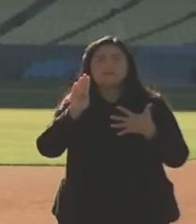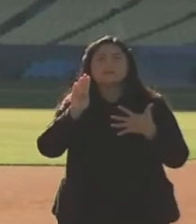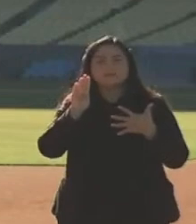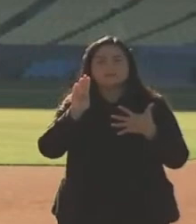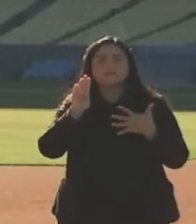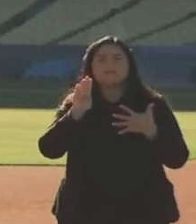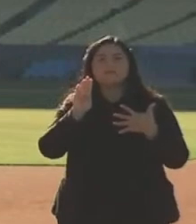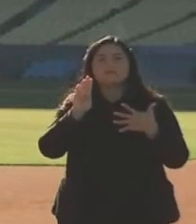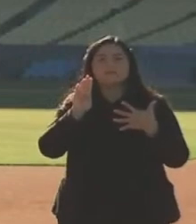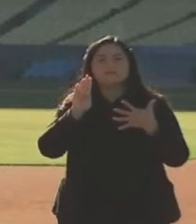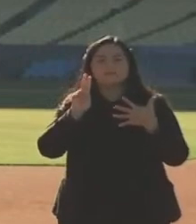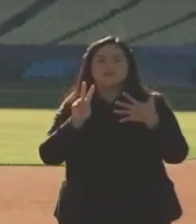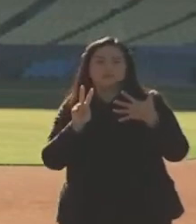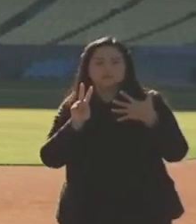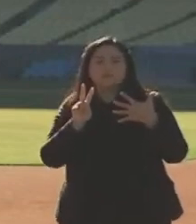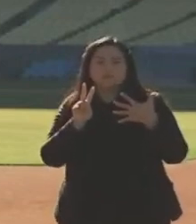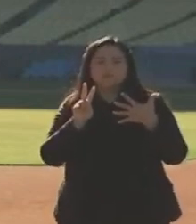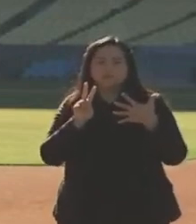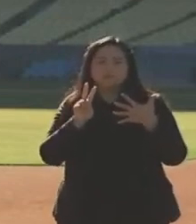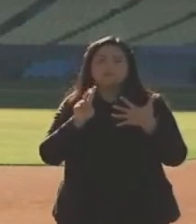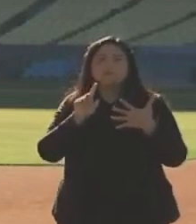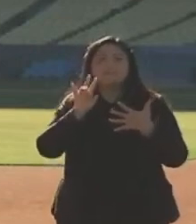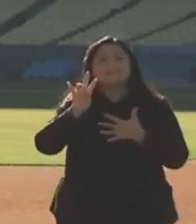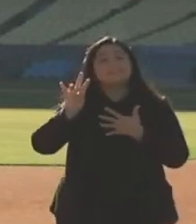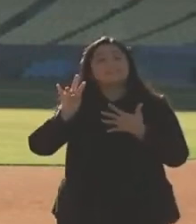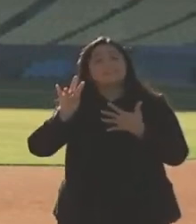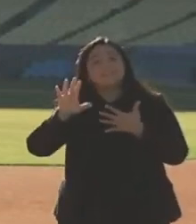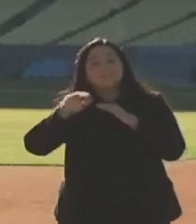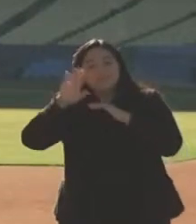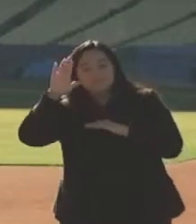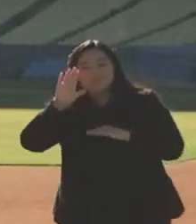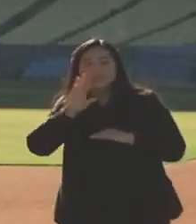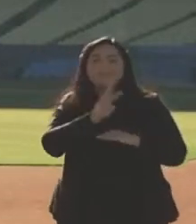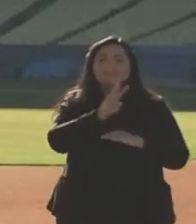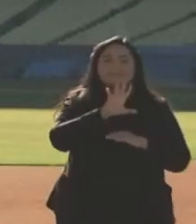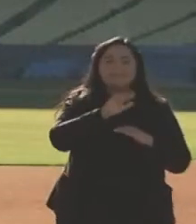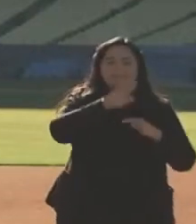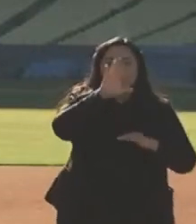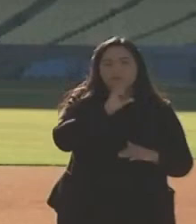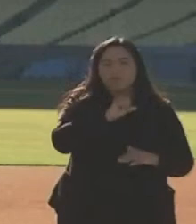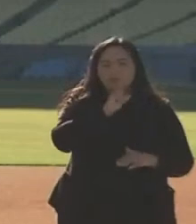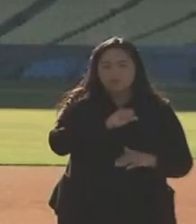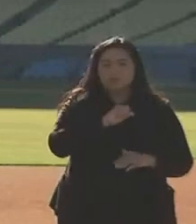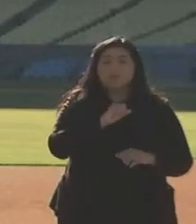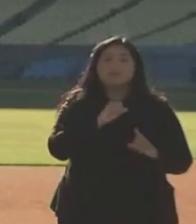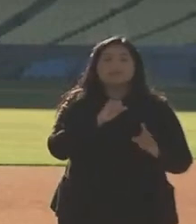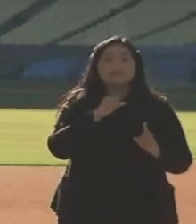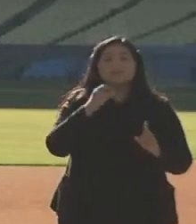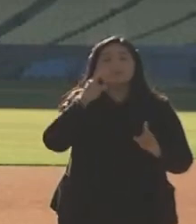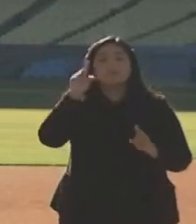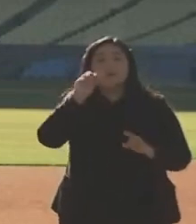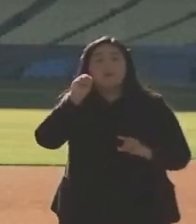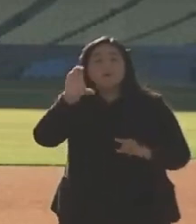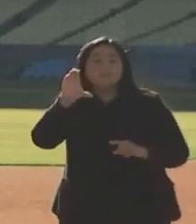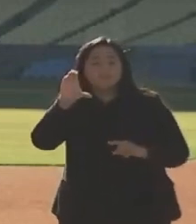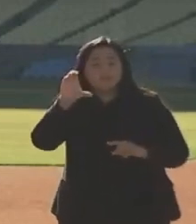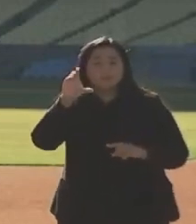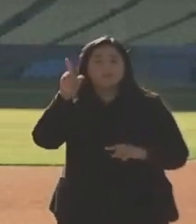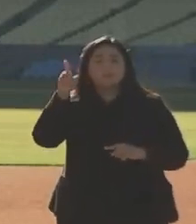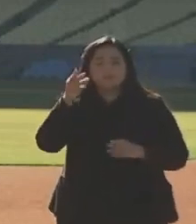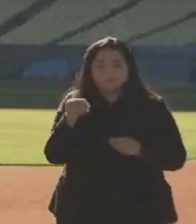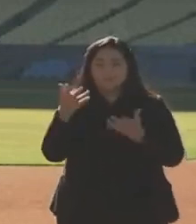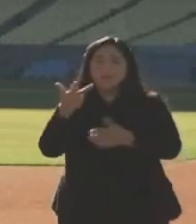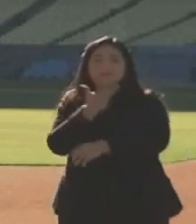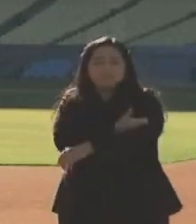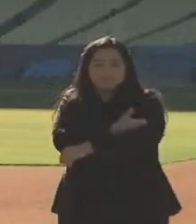and 2, 75 and over and 65 and over. Orange County has moved to providing vaccinations for everyone